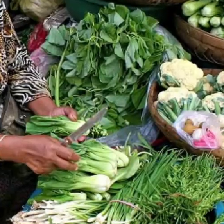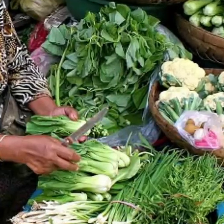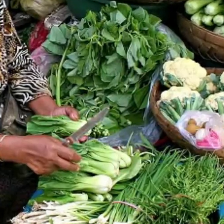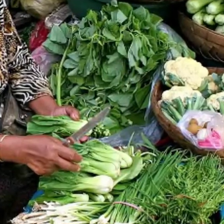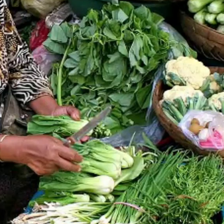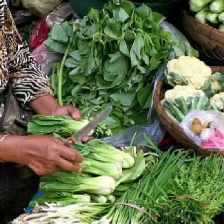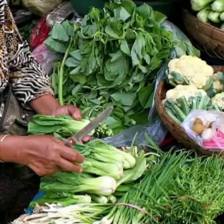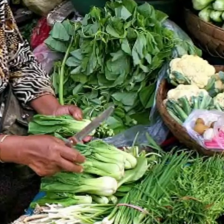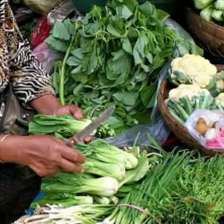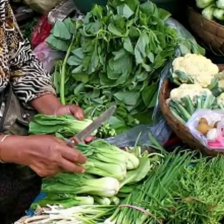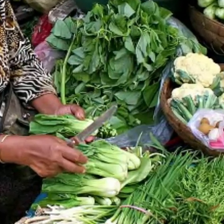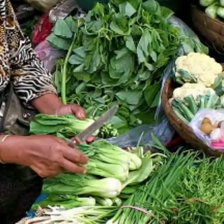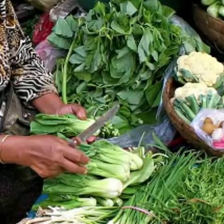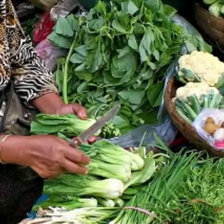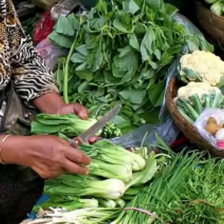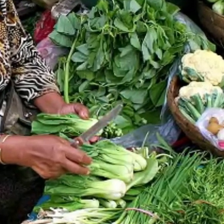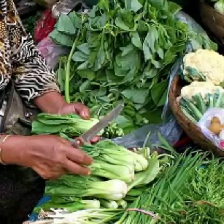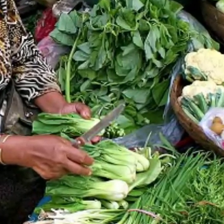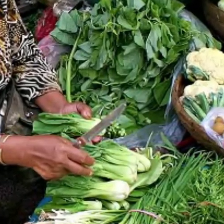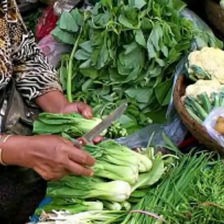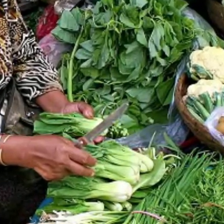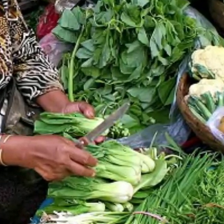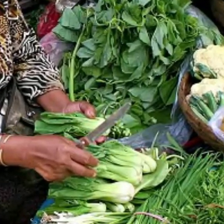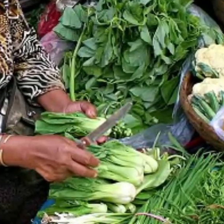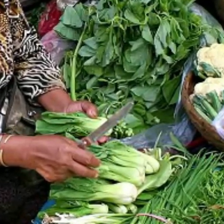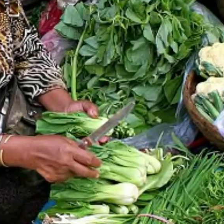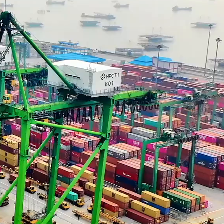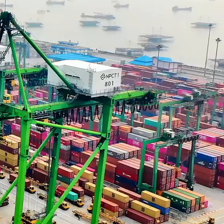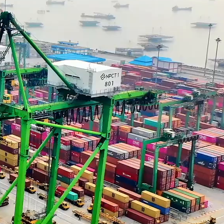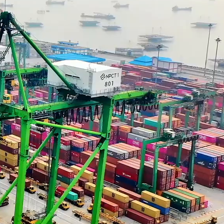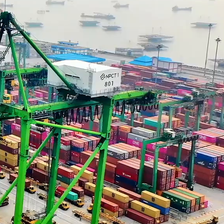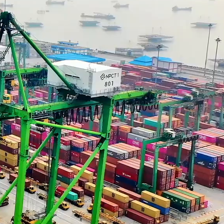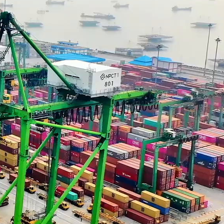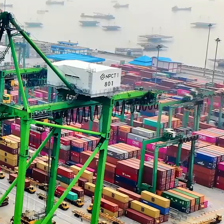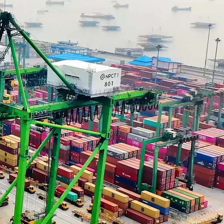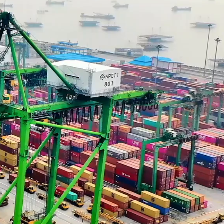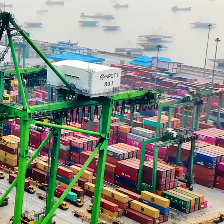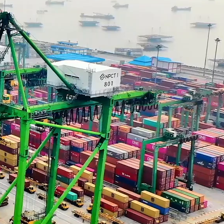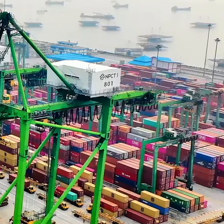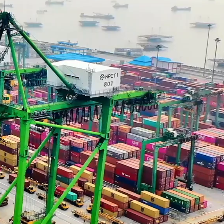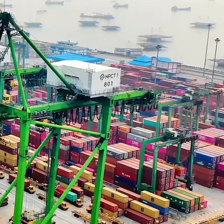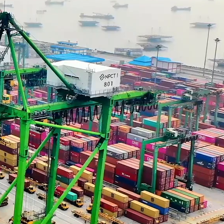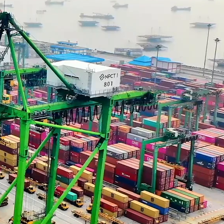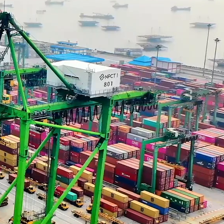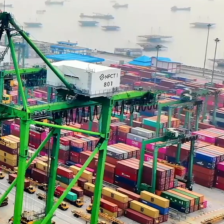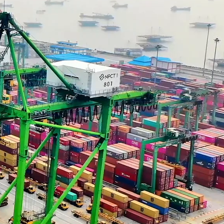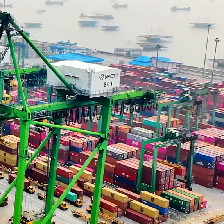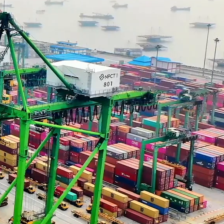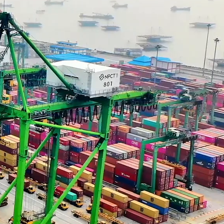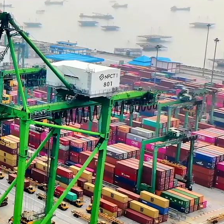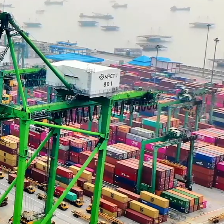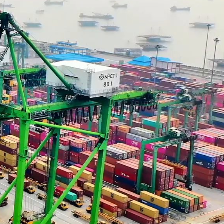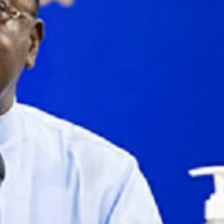Vegetables exposed to the EU market, which is by far the most important market for our vegetables who were banned. Ghana was